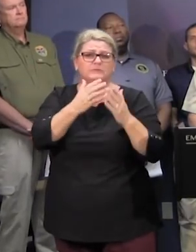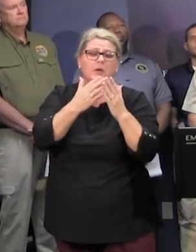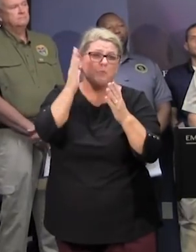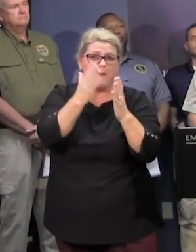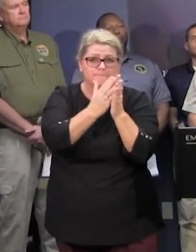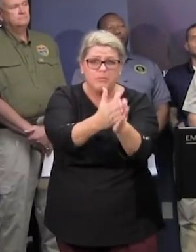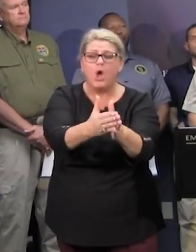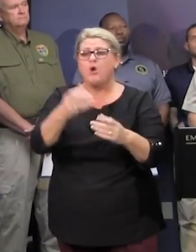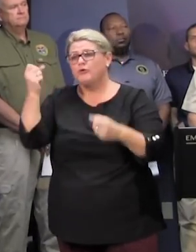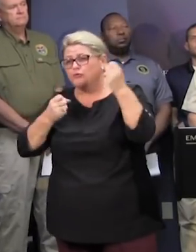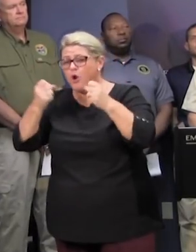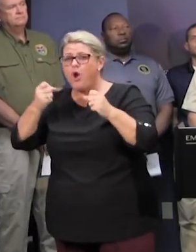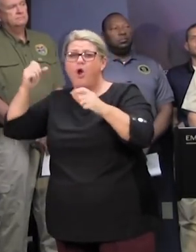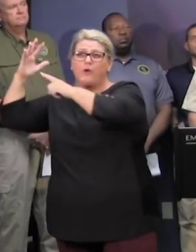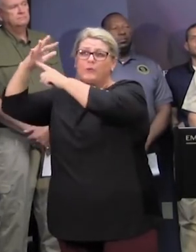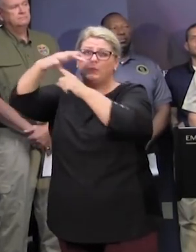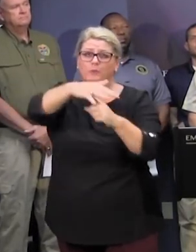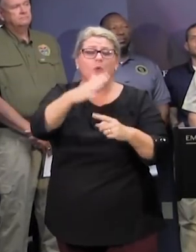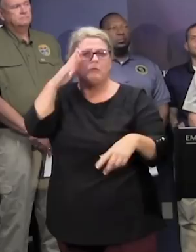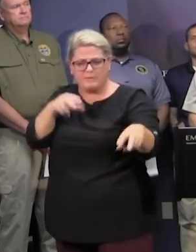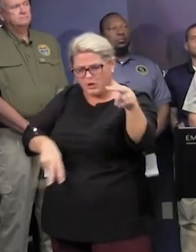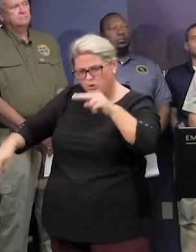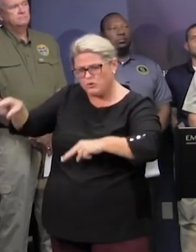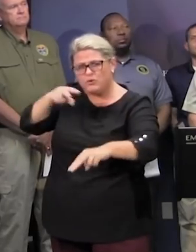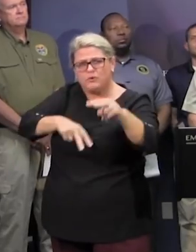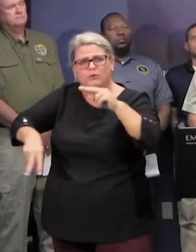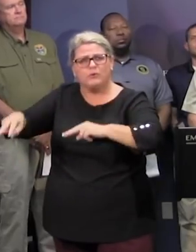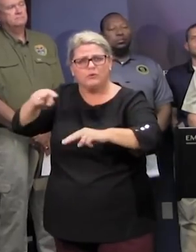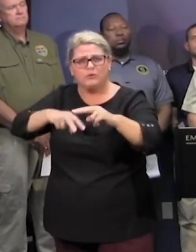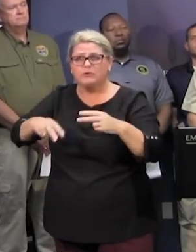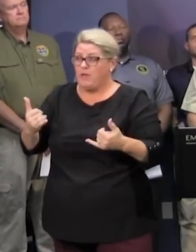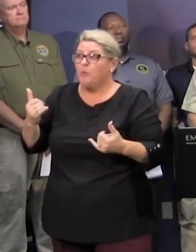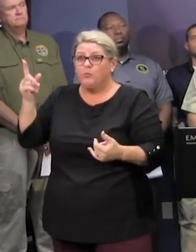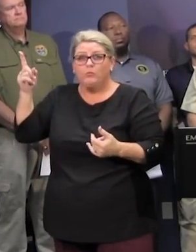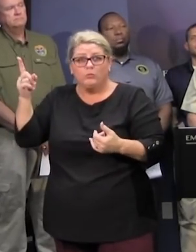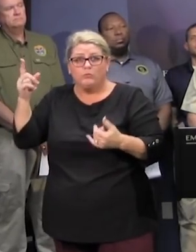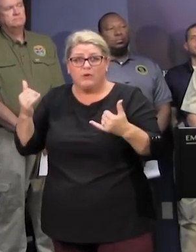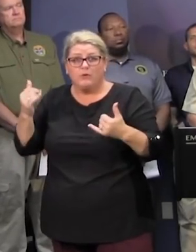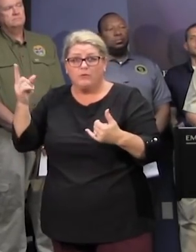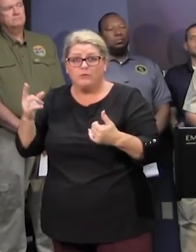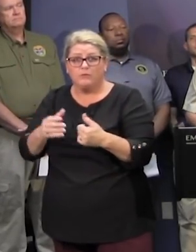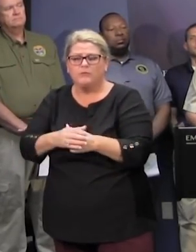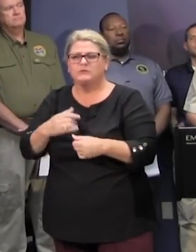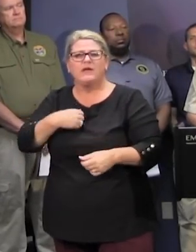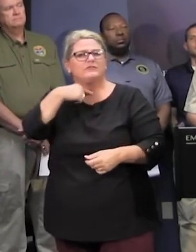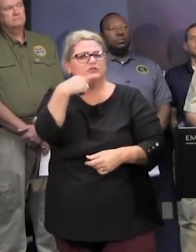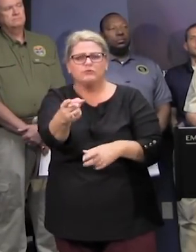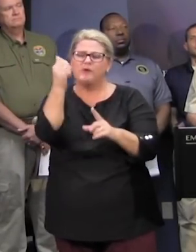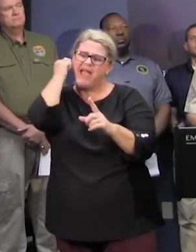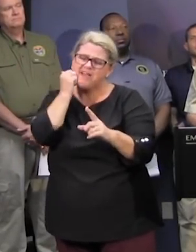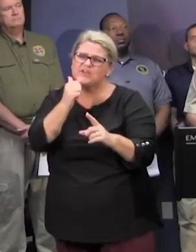doing air patrols some of these areas are being patrolled as i speak again as i've said each day